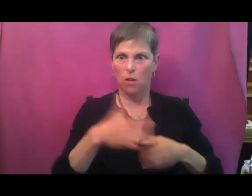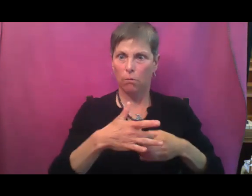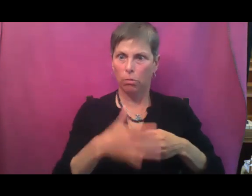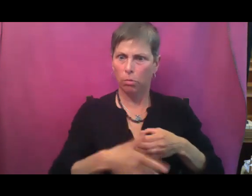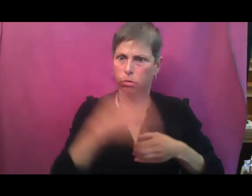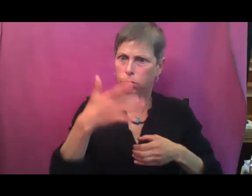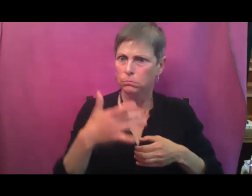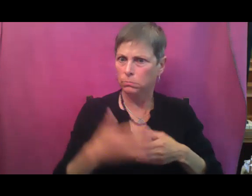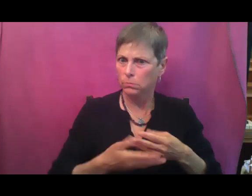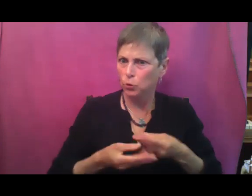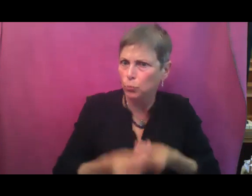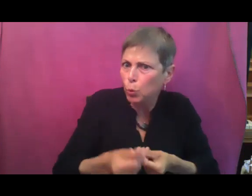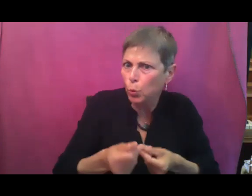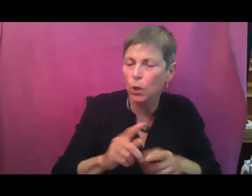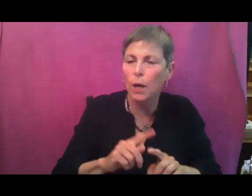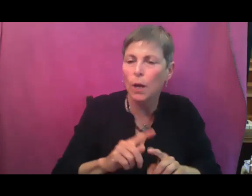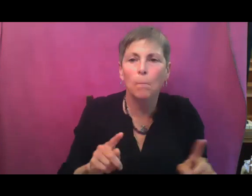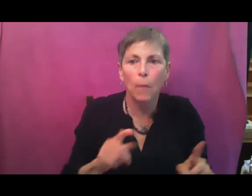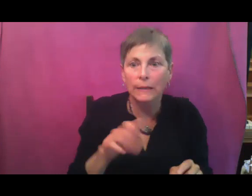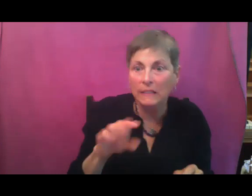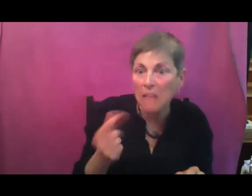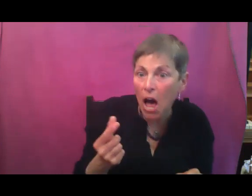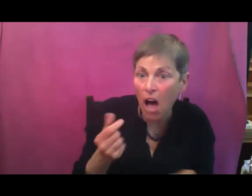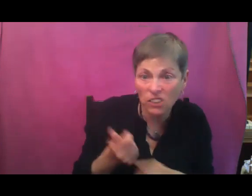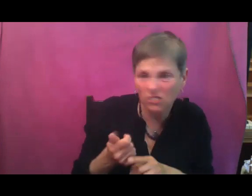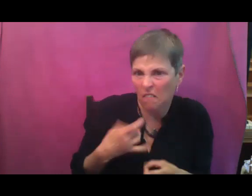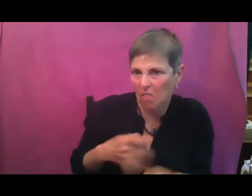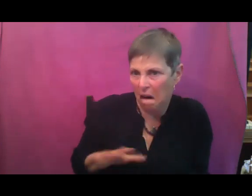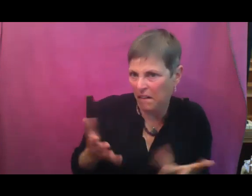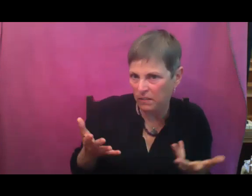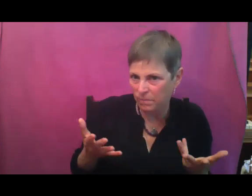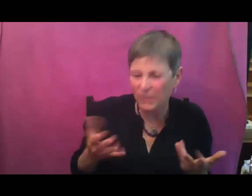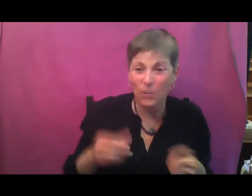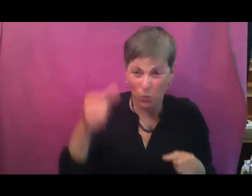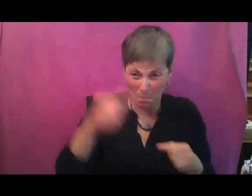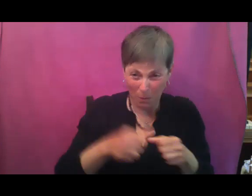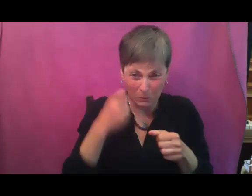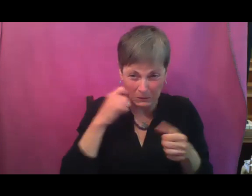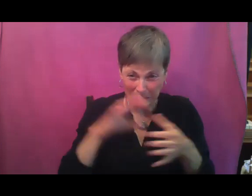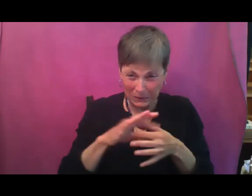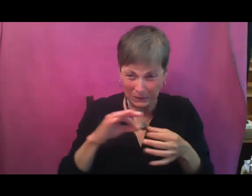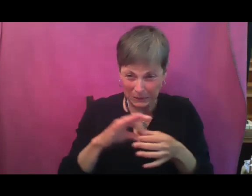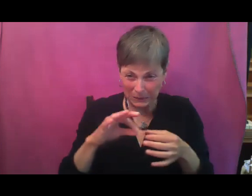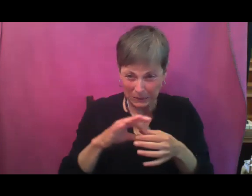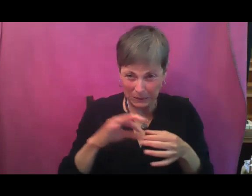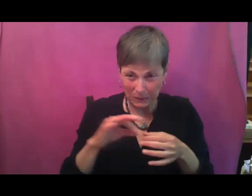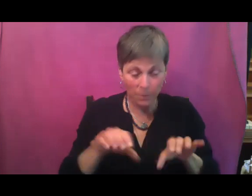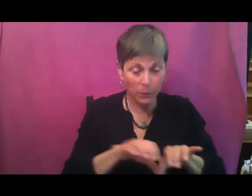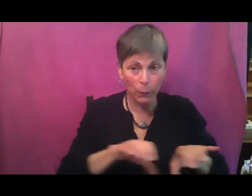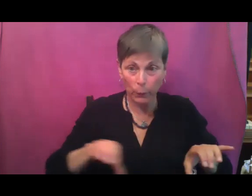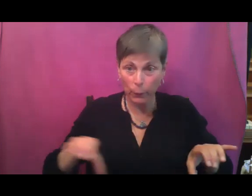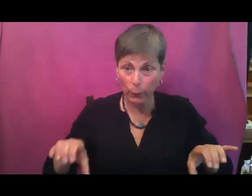And a lot more cucurbitacins are now embedded in that stem. They're not nearly as sweet.